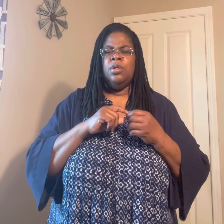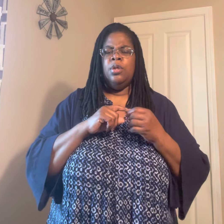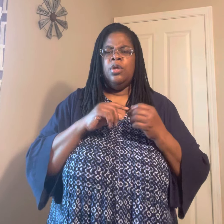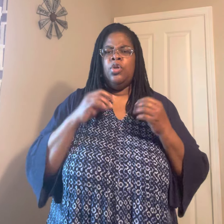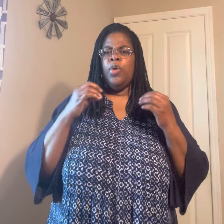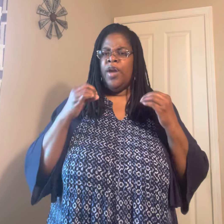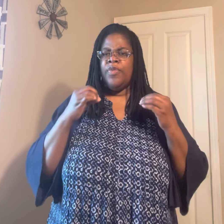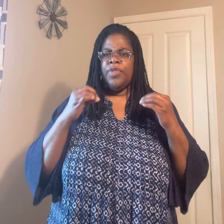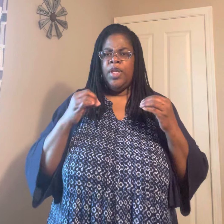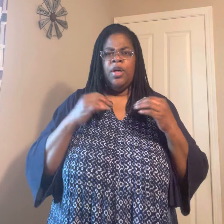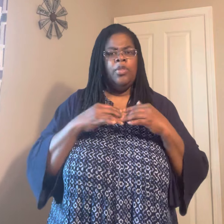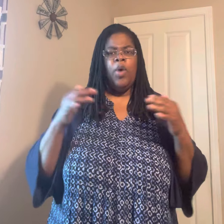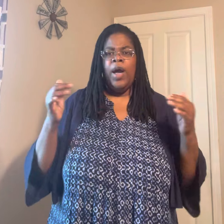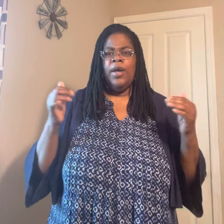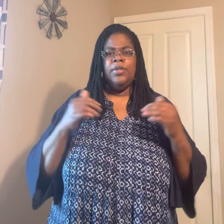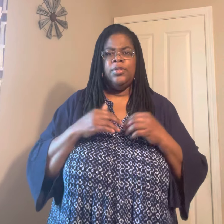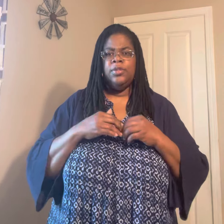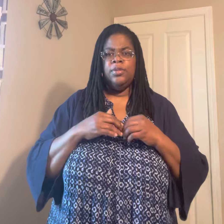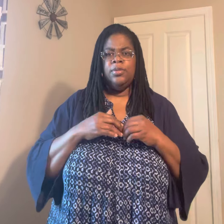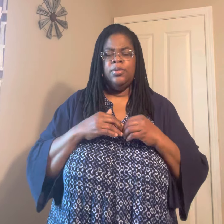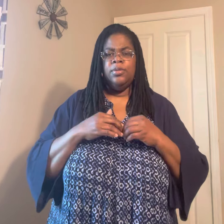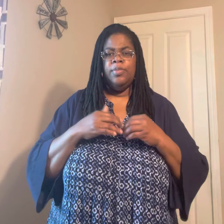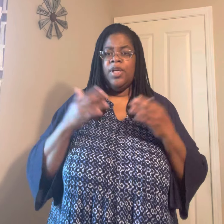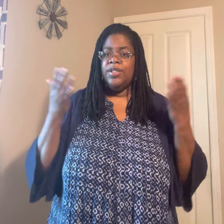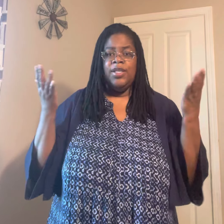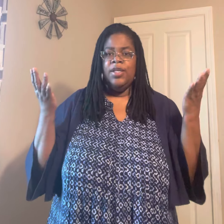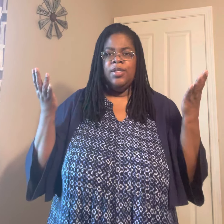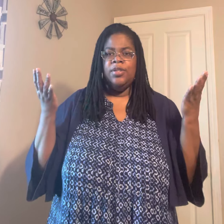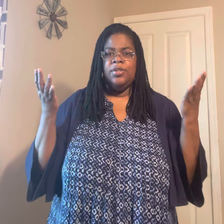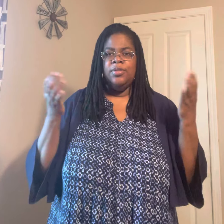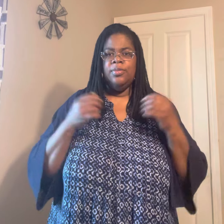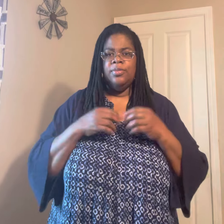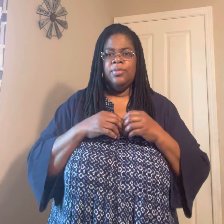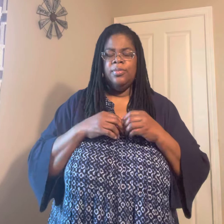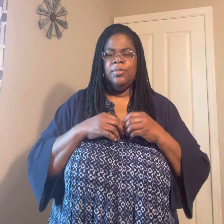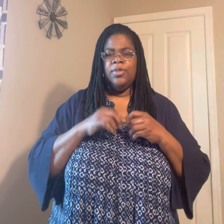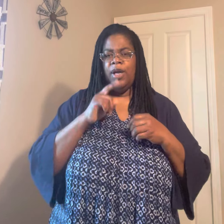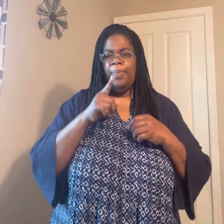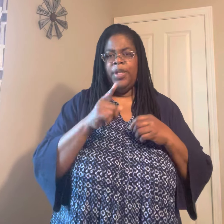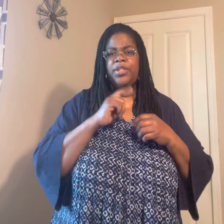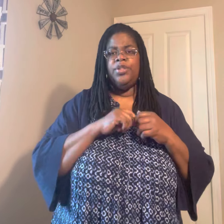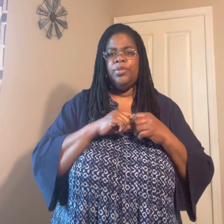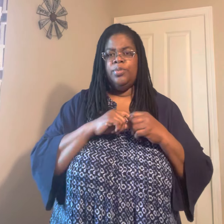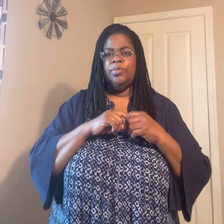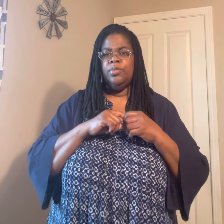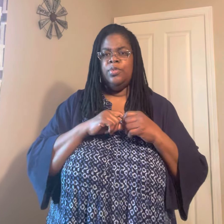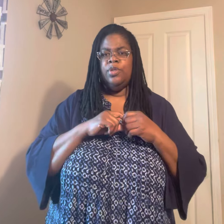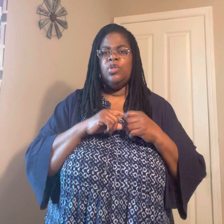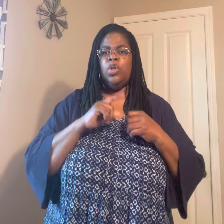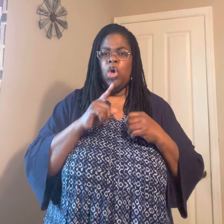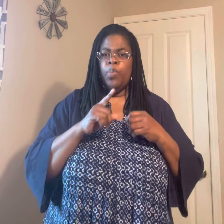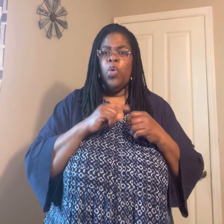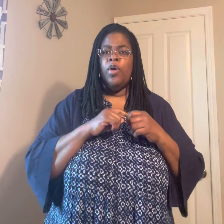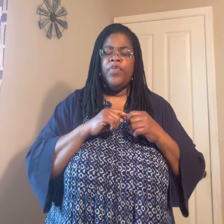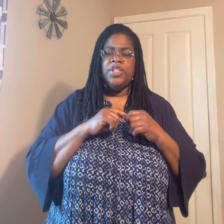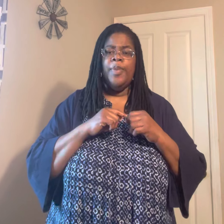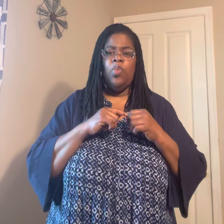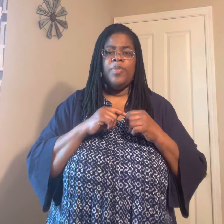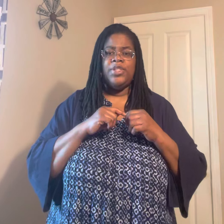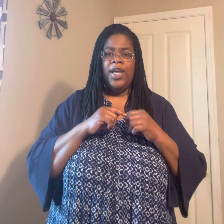Don't ever think otherwise. Because he is. God bless you. To learn more. Visit my website.